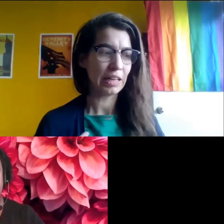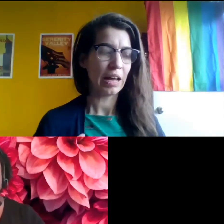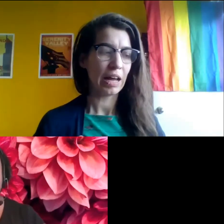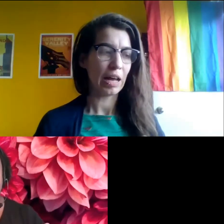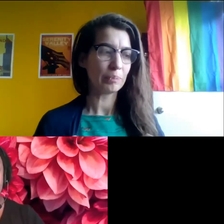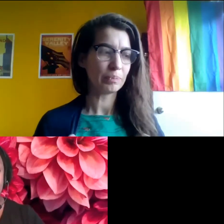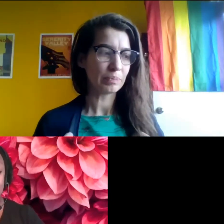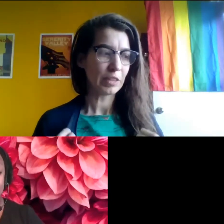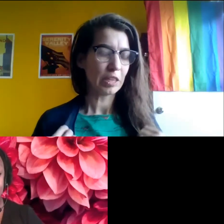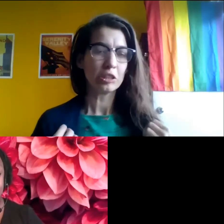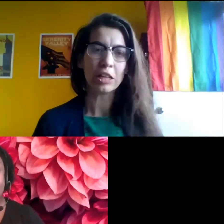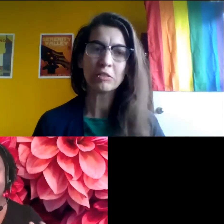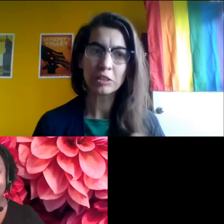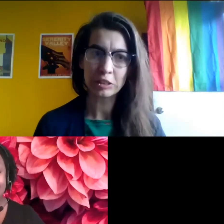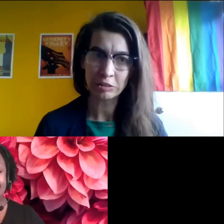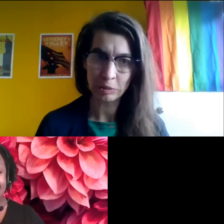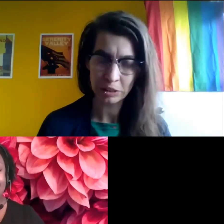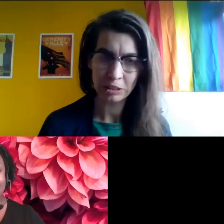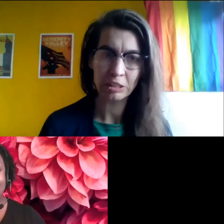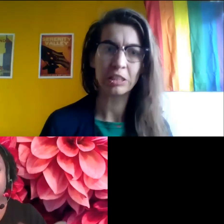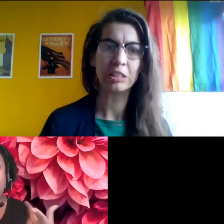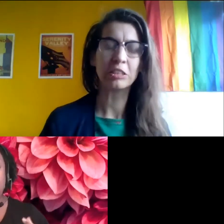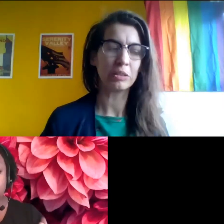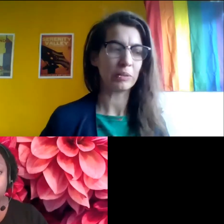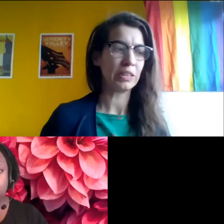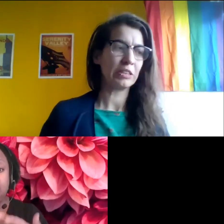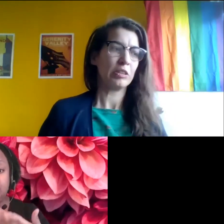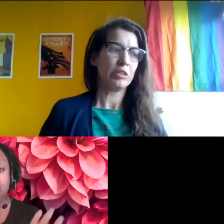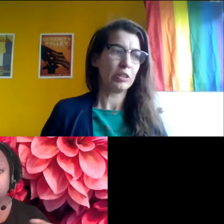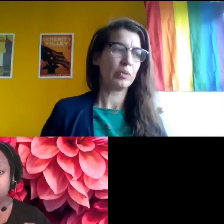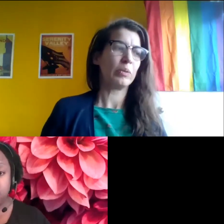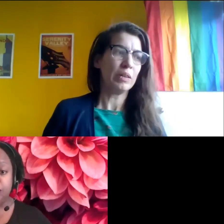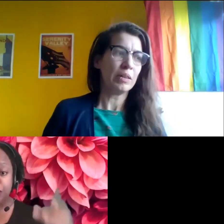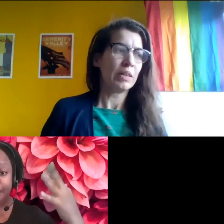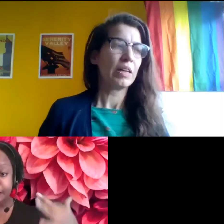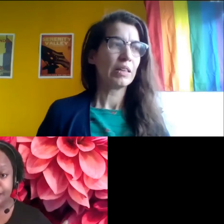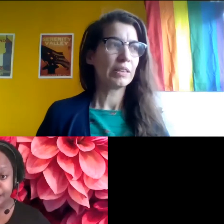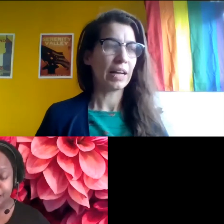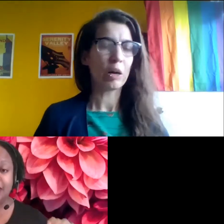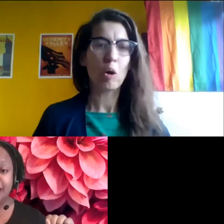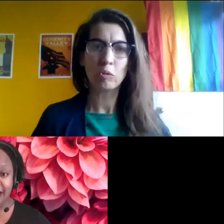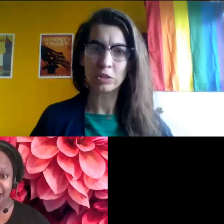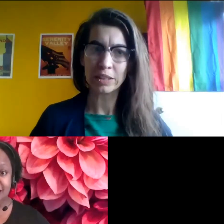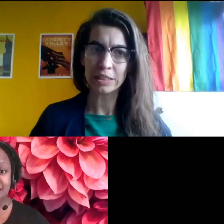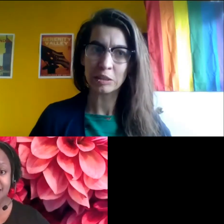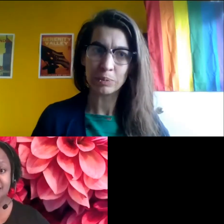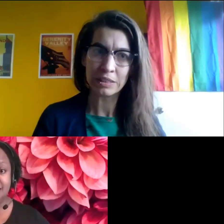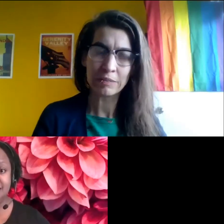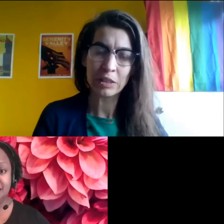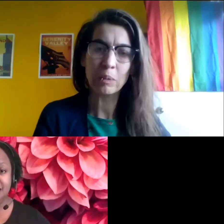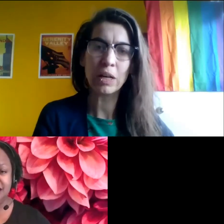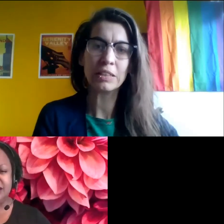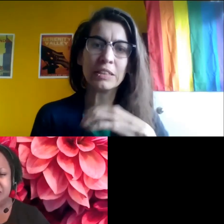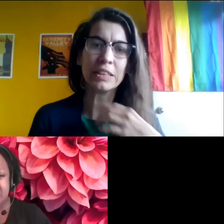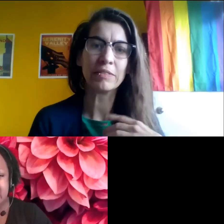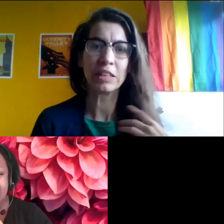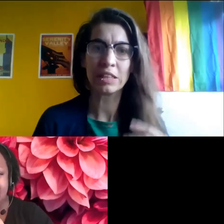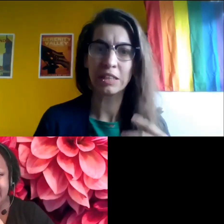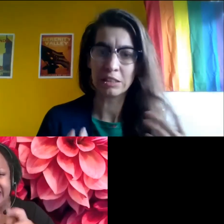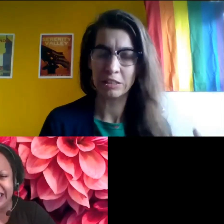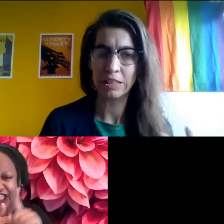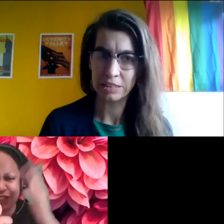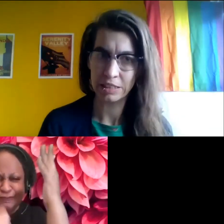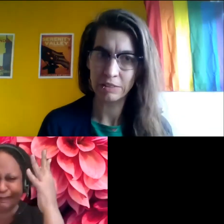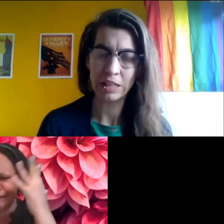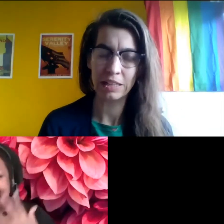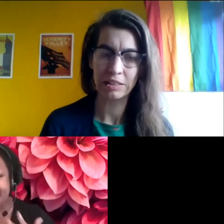is, is, um, general descriptions are good. You don't need to do like overly specific ones. Give